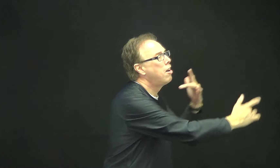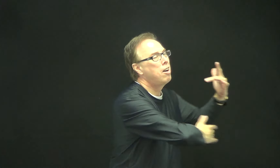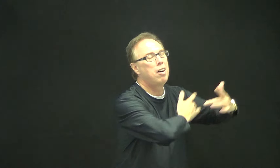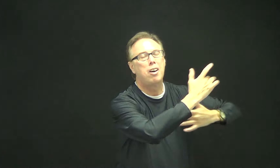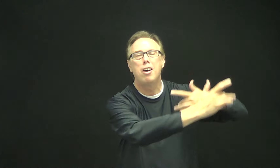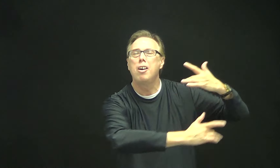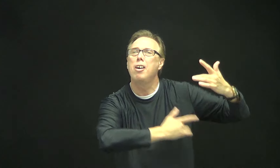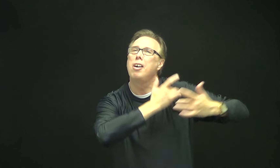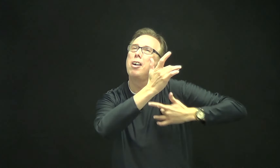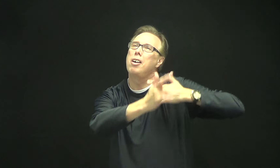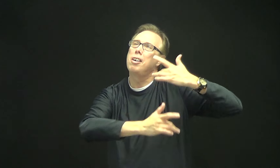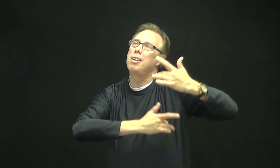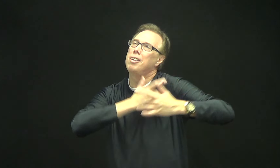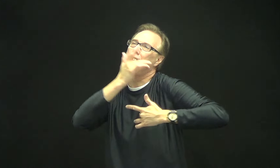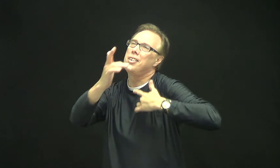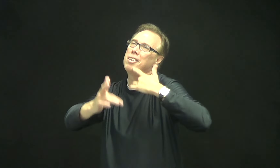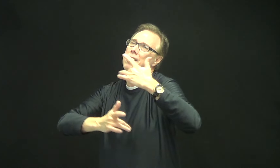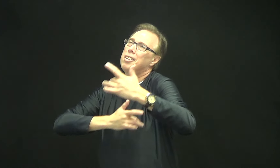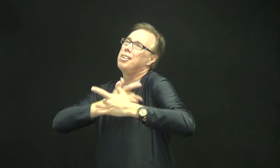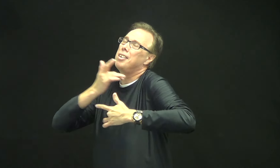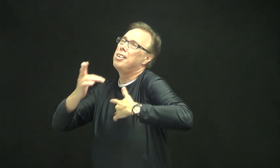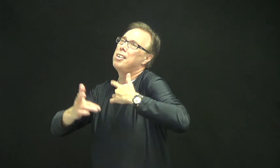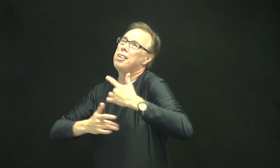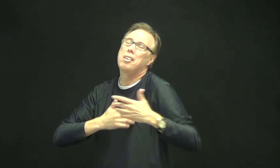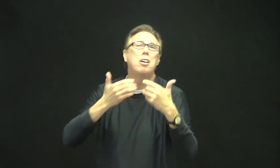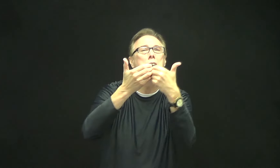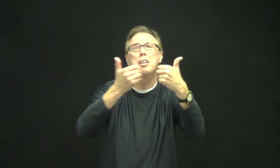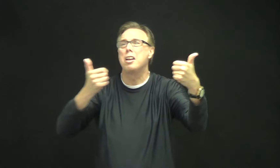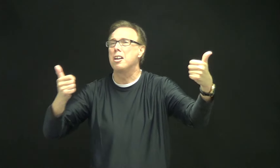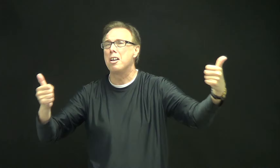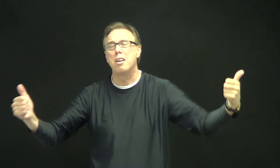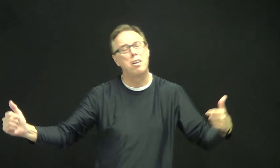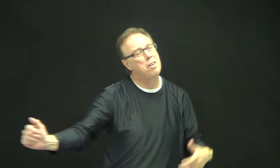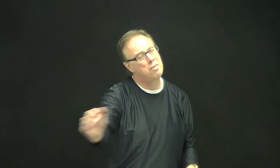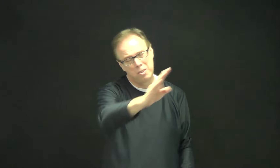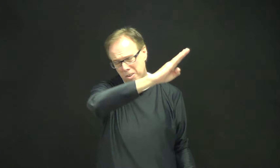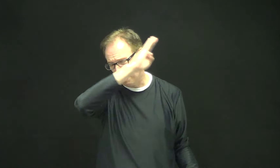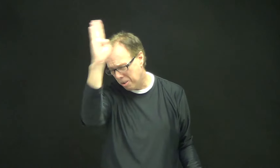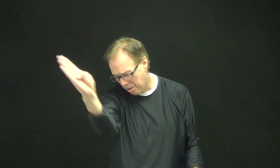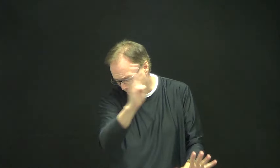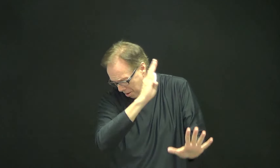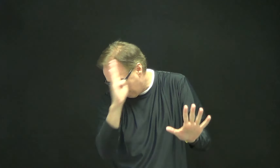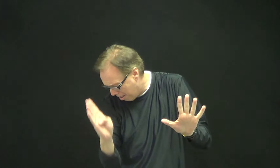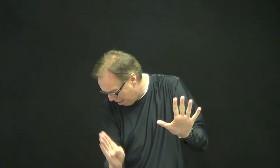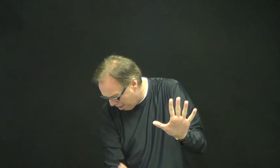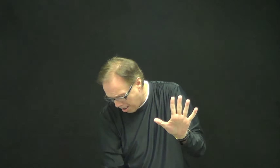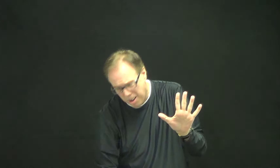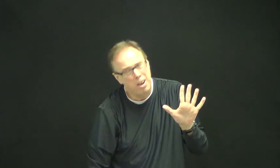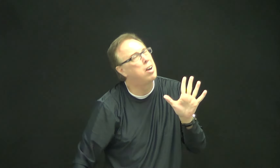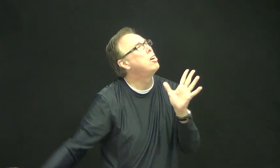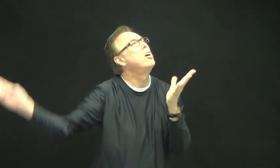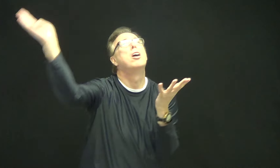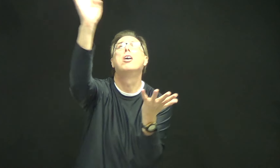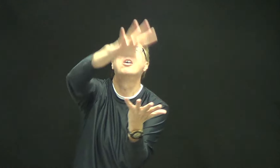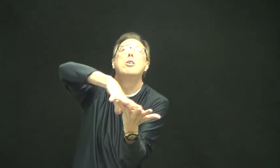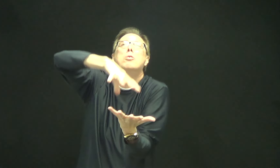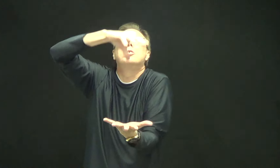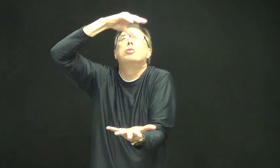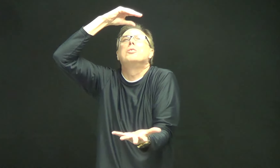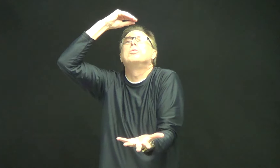Oh. This all together, never come play I feel